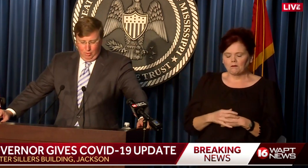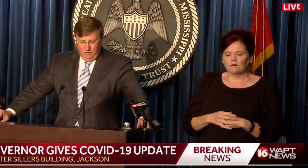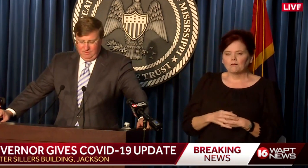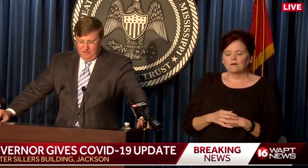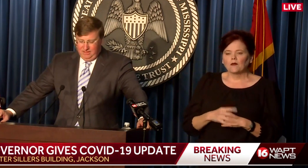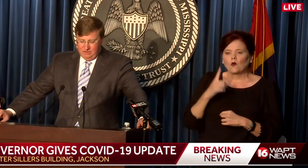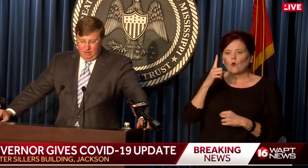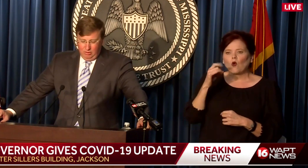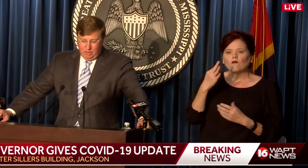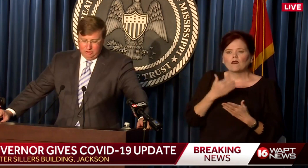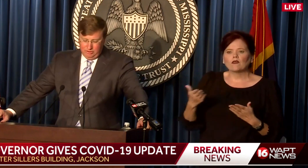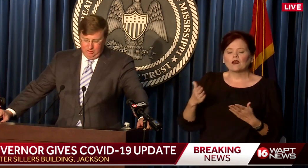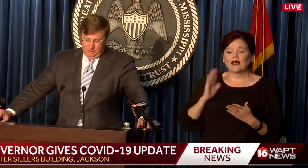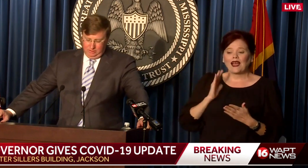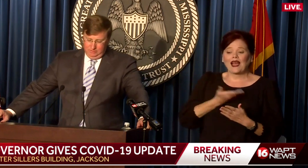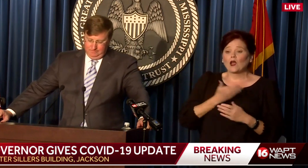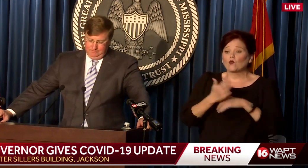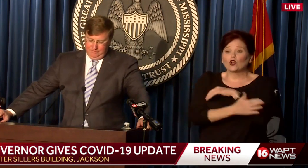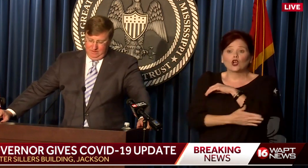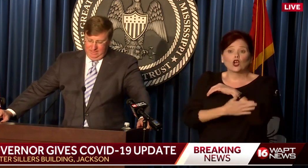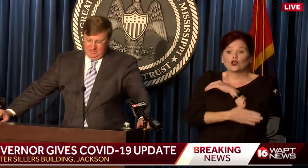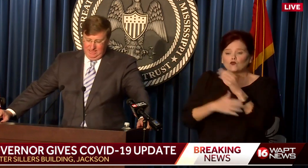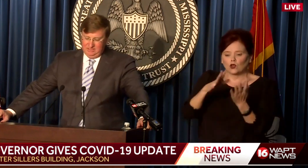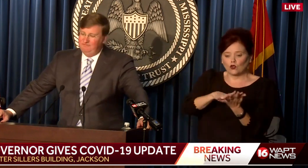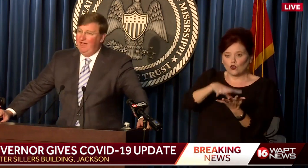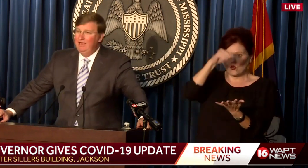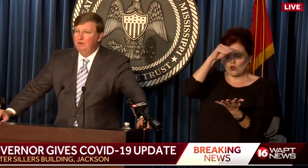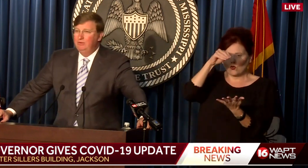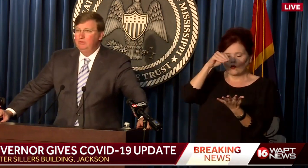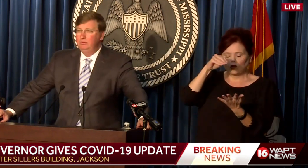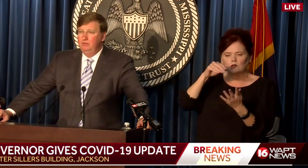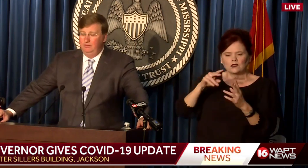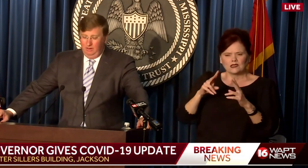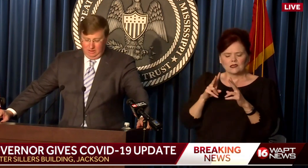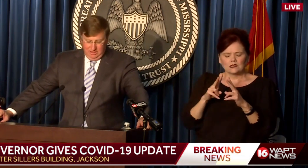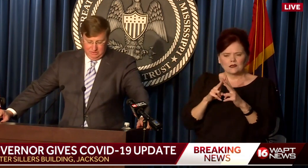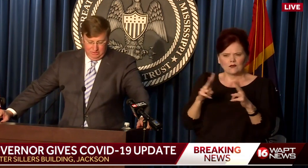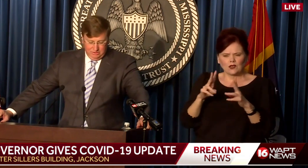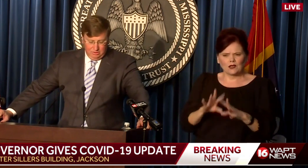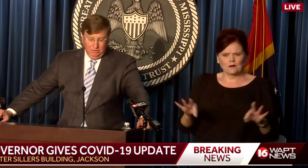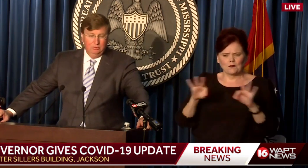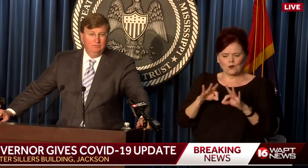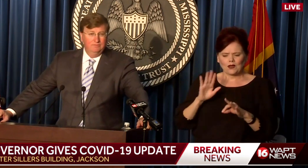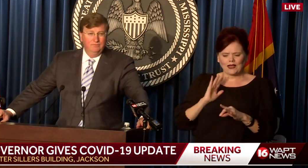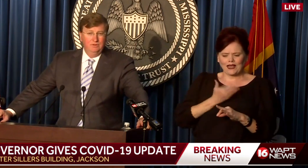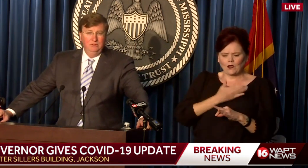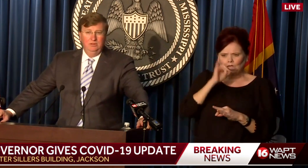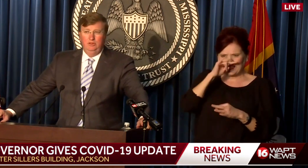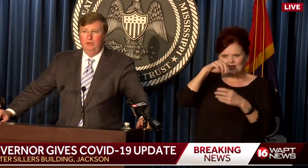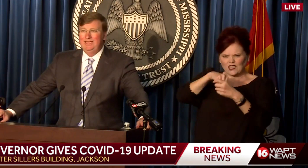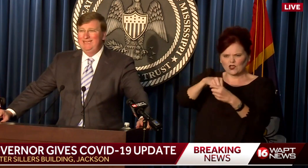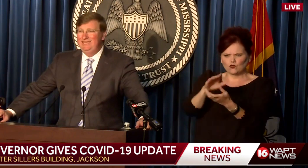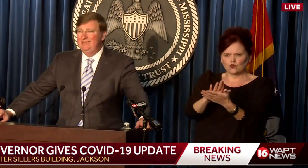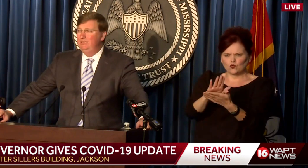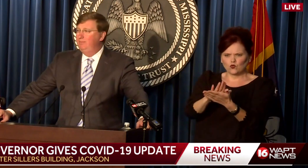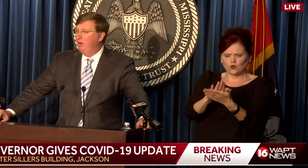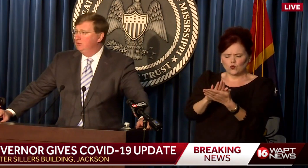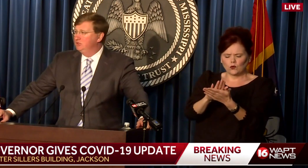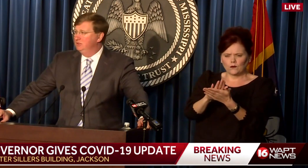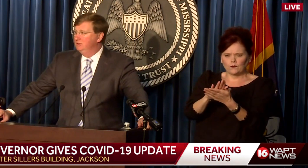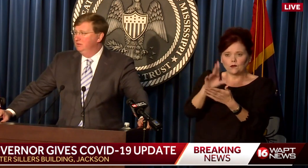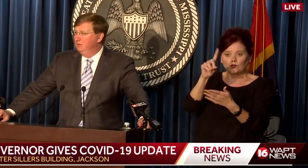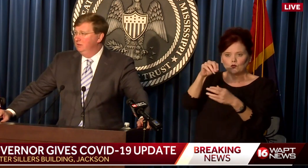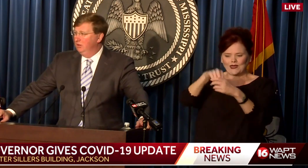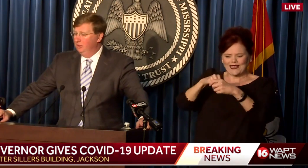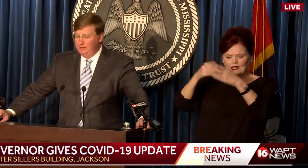One of the things our whole country learned is that it's vital that our kids are in school doing in